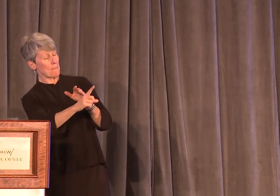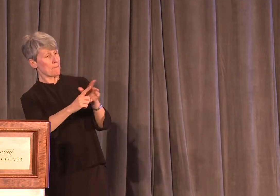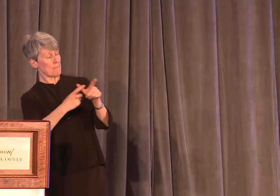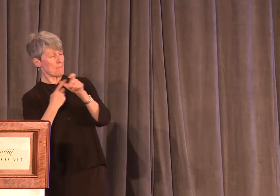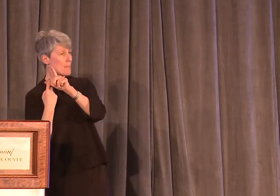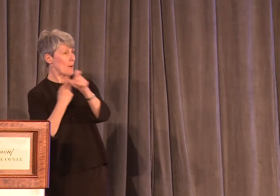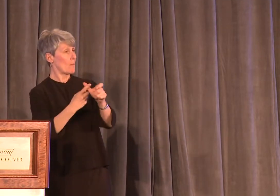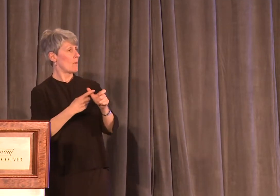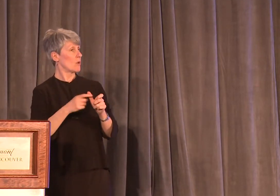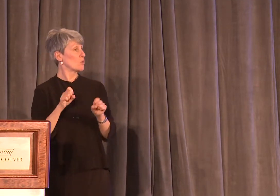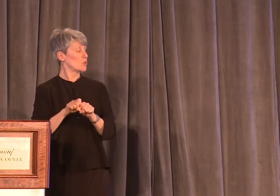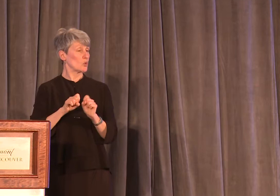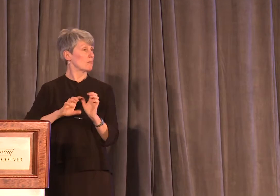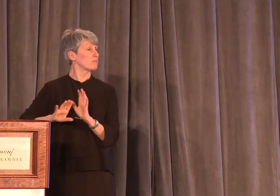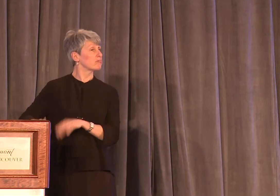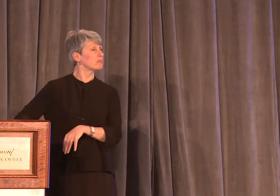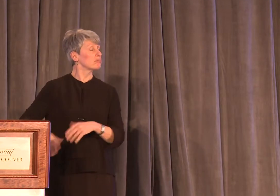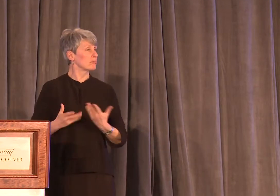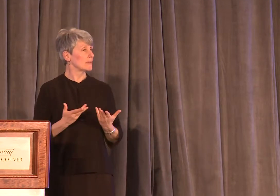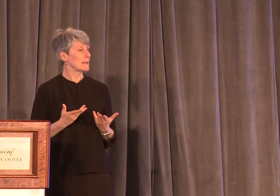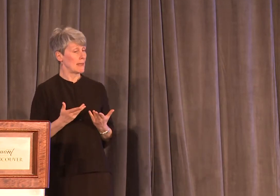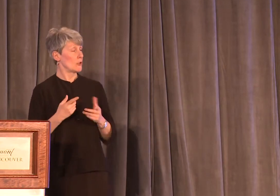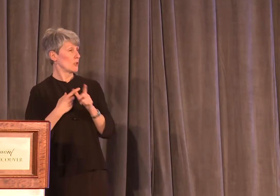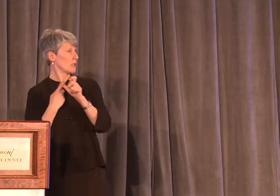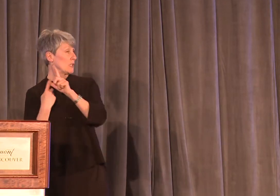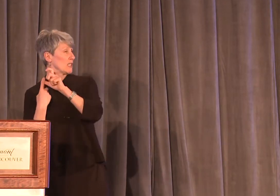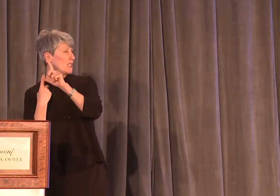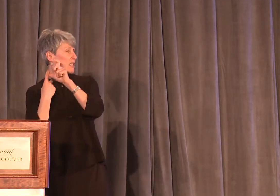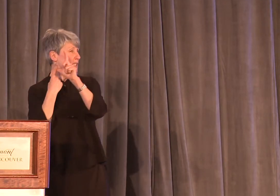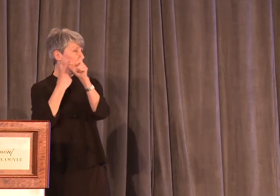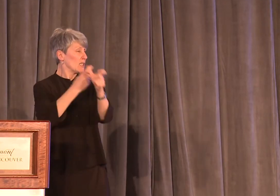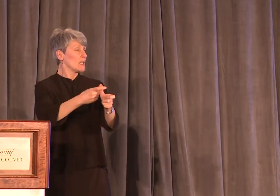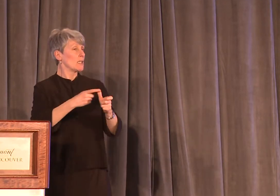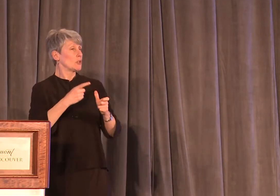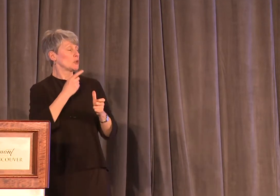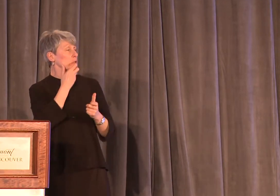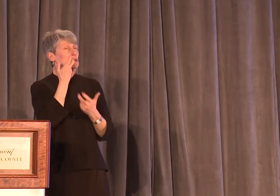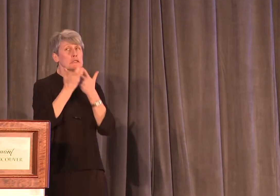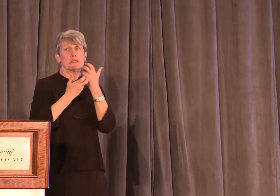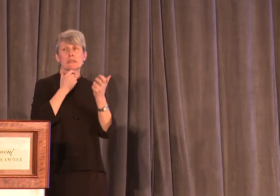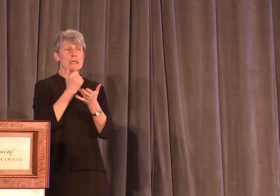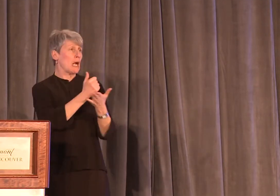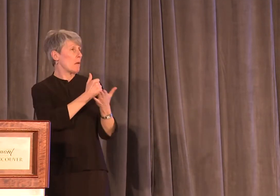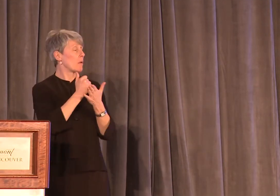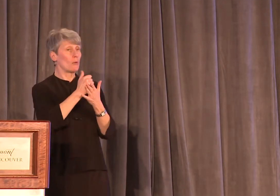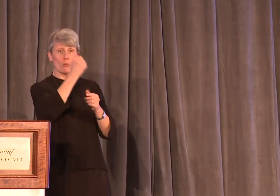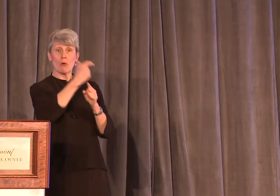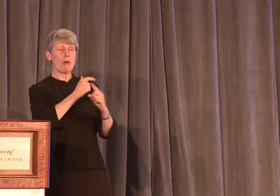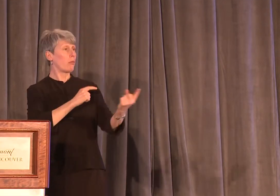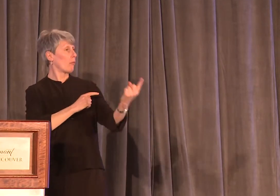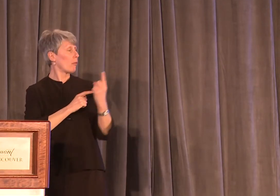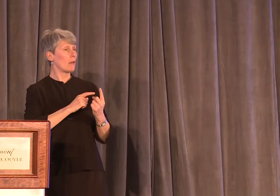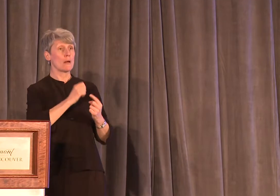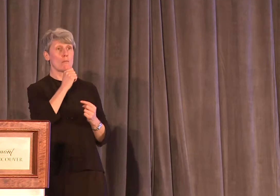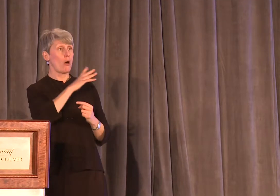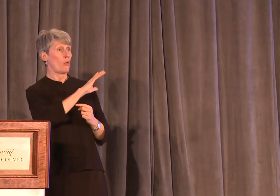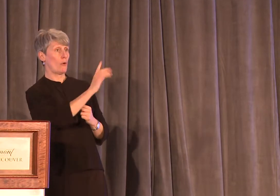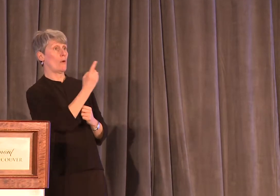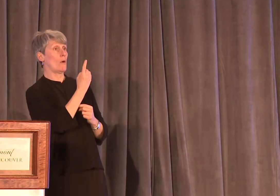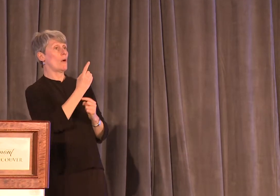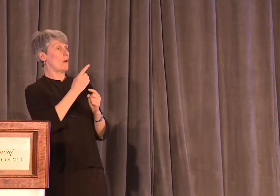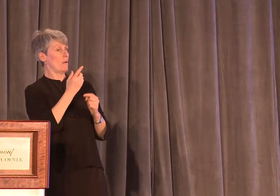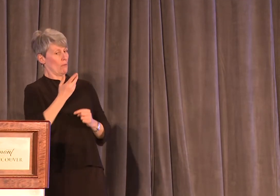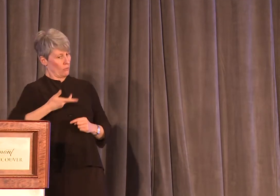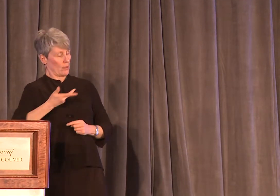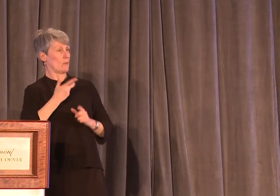the house, leaving her shoes behind. As she ran down the street screaming for help, she phoned her brother. Her mother met her and they went straight